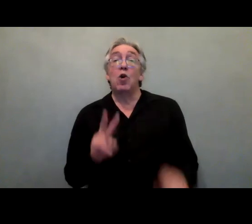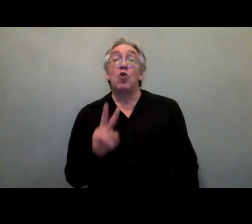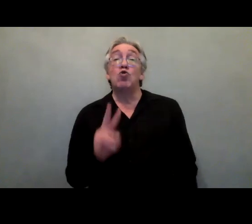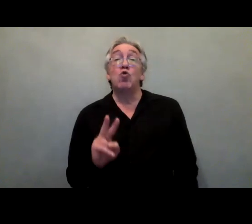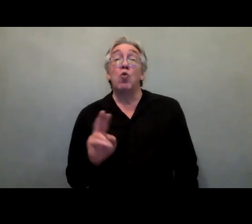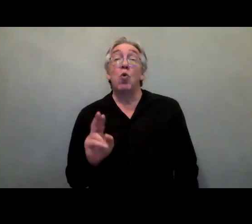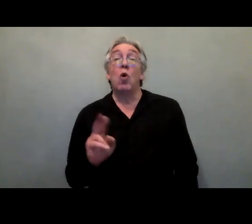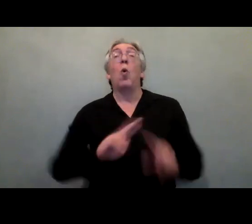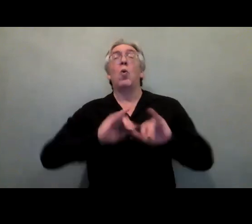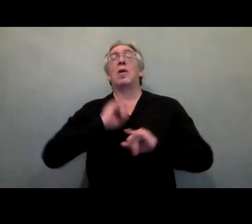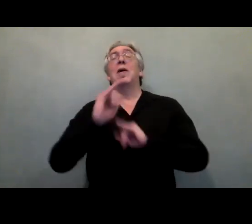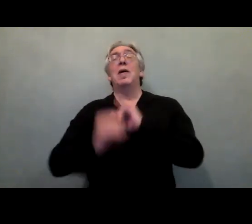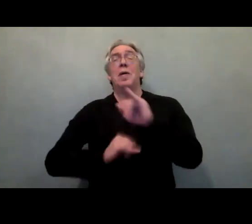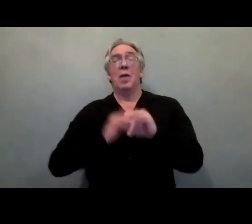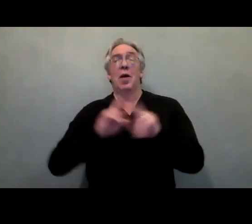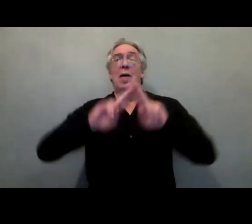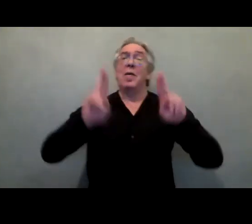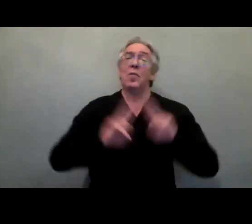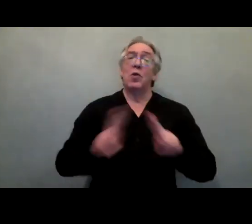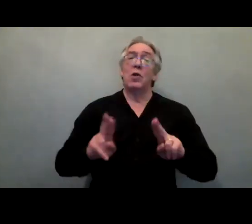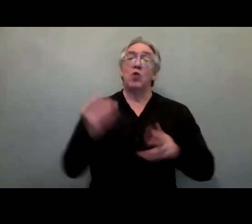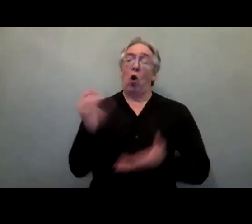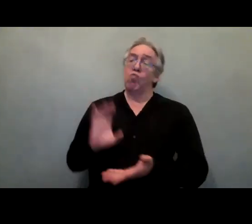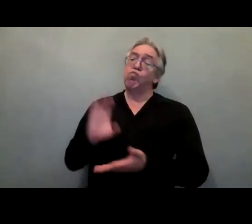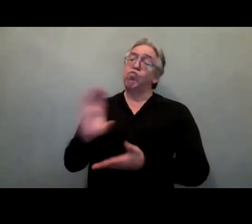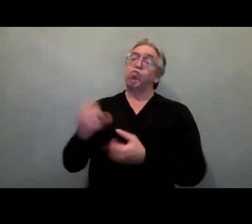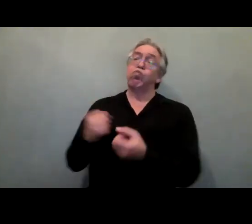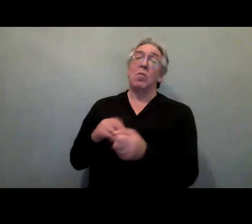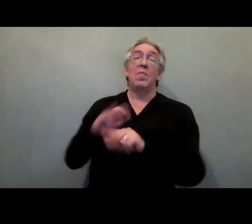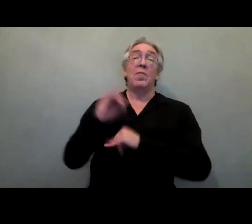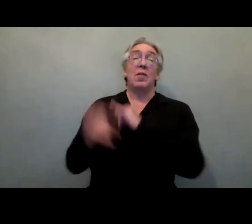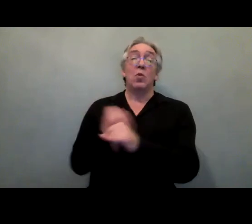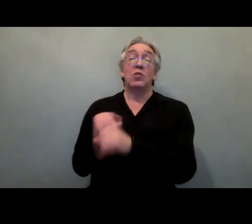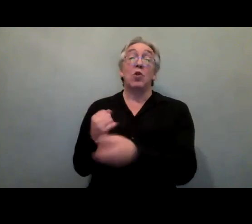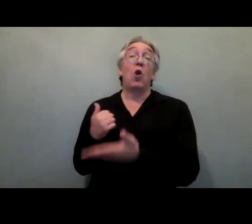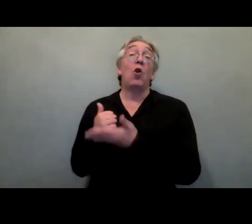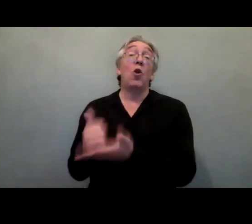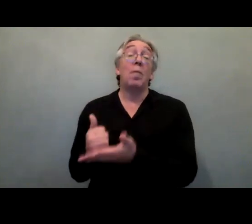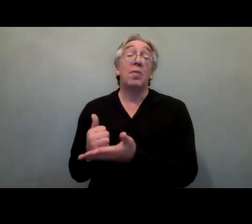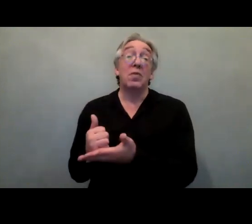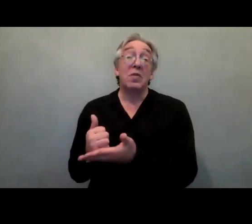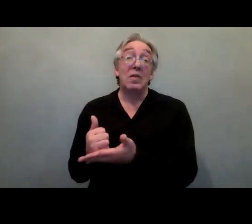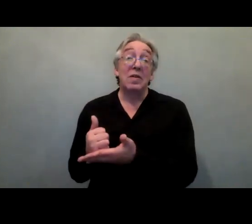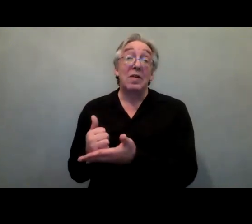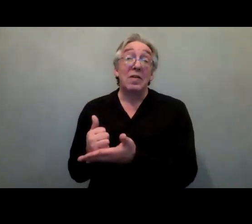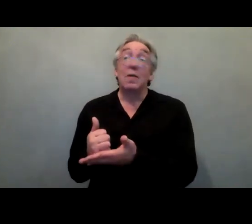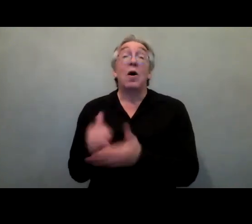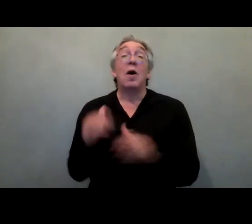aid between 2014 and 2018. And when they limited their search to disability inclusions,